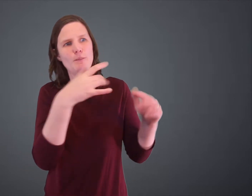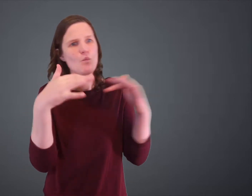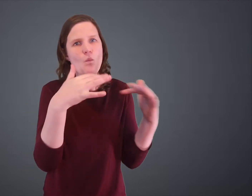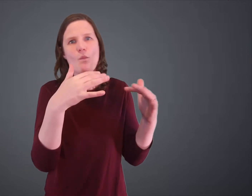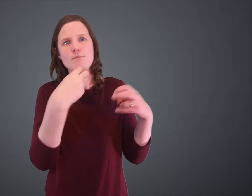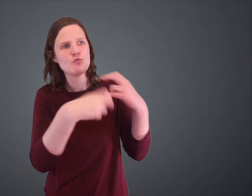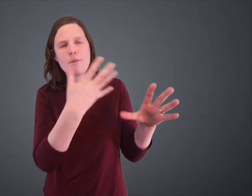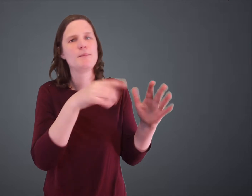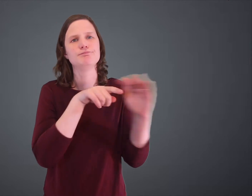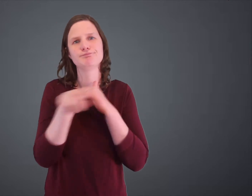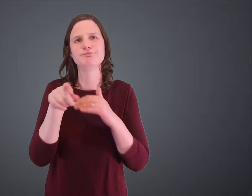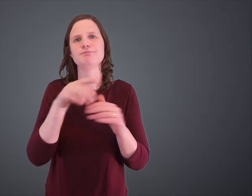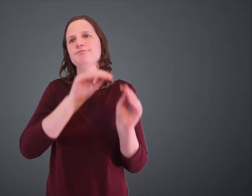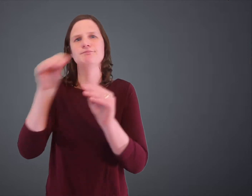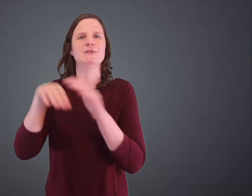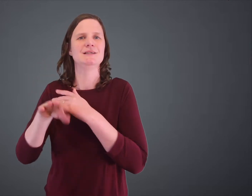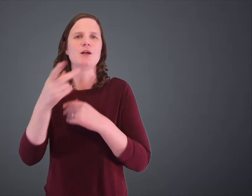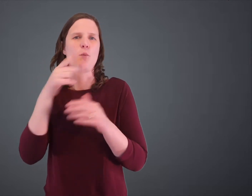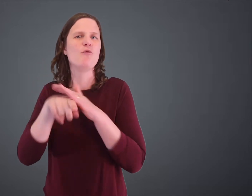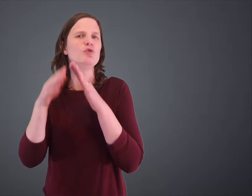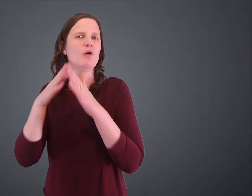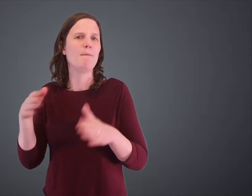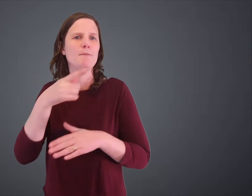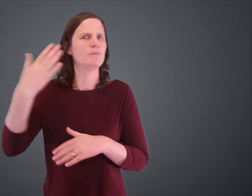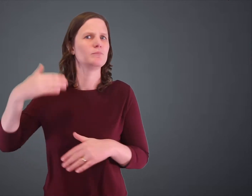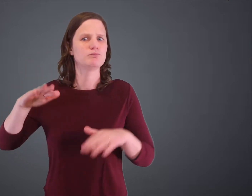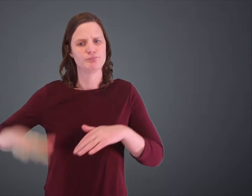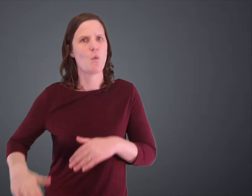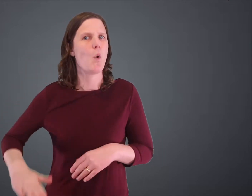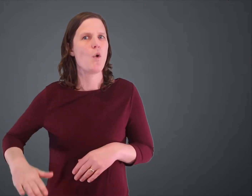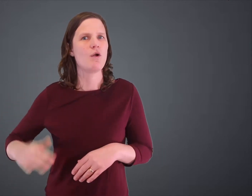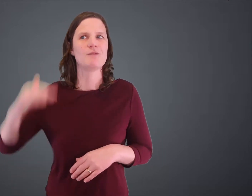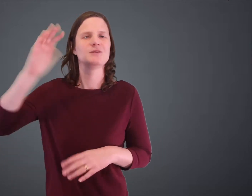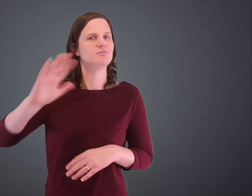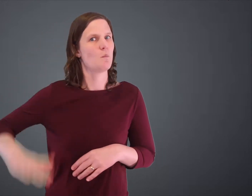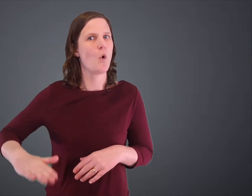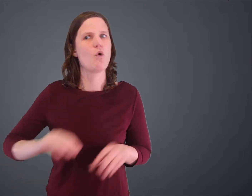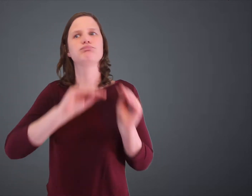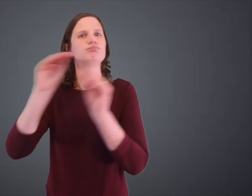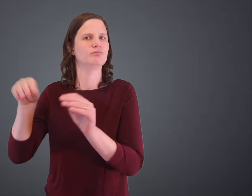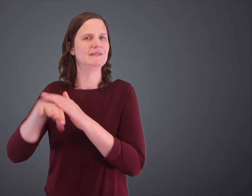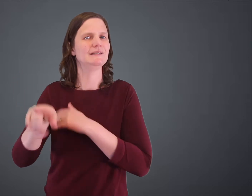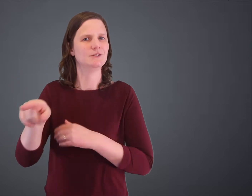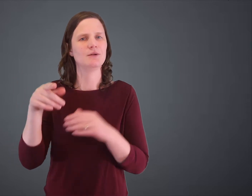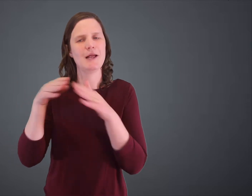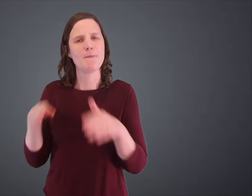And he moved from Sudan as a result of war and became a refugee in Kakuma when he was a small child.